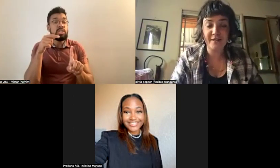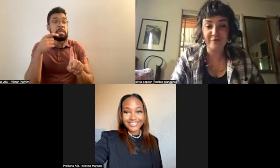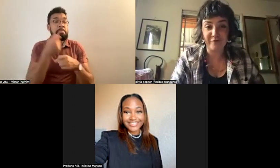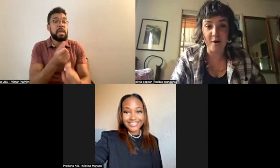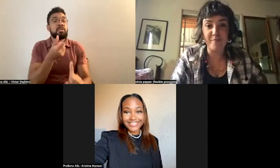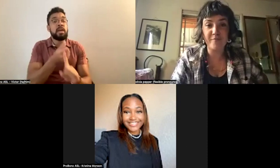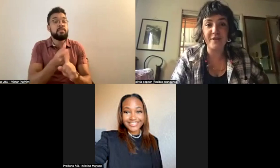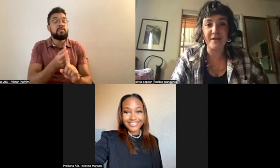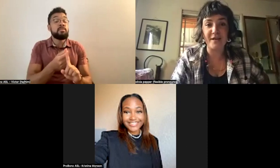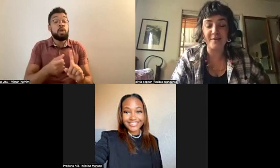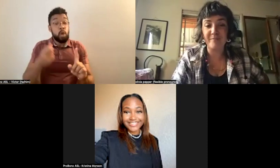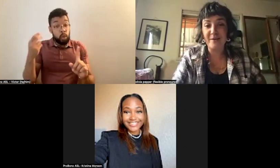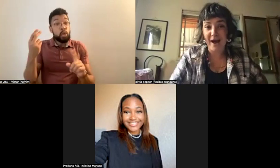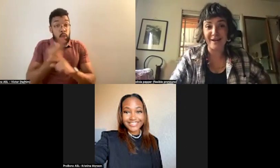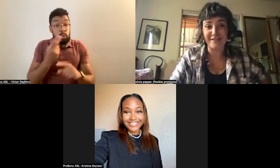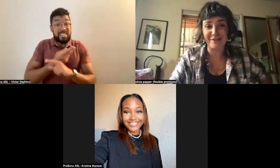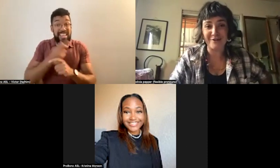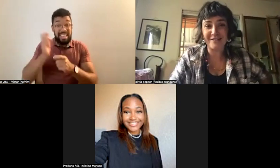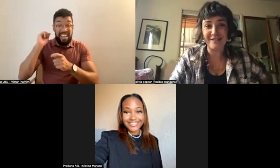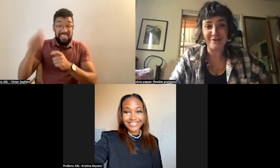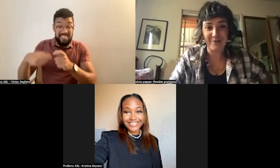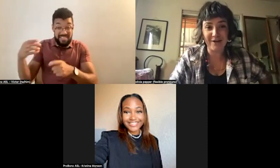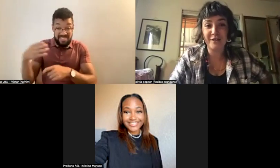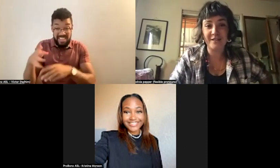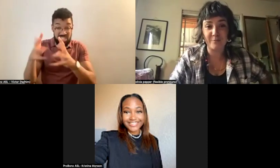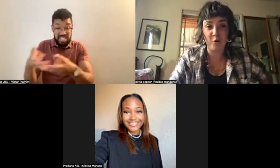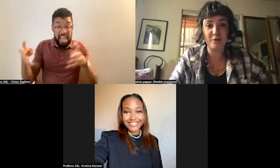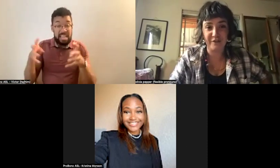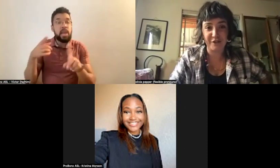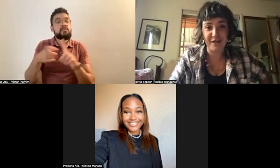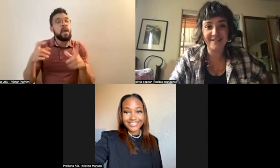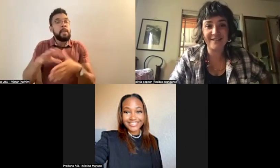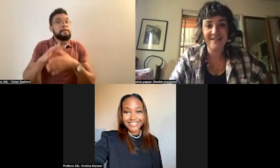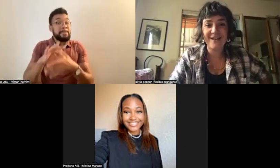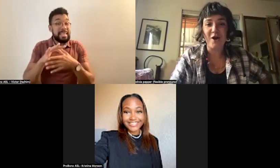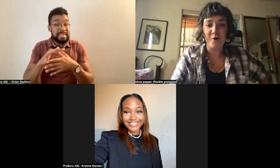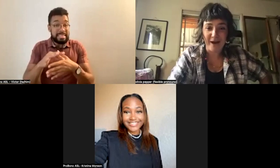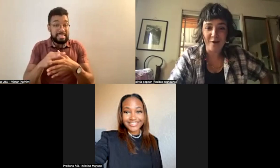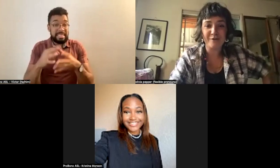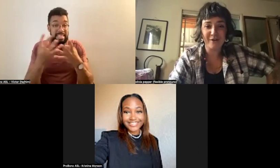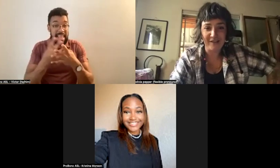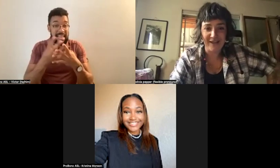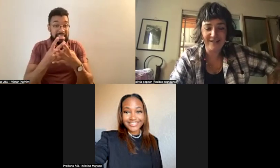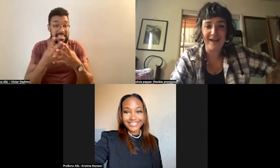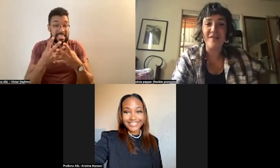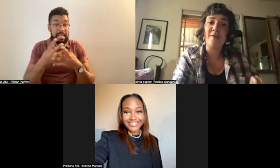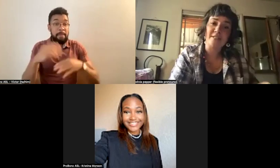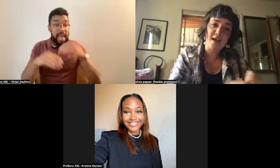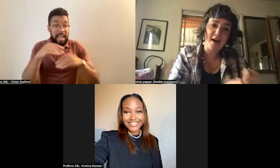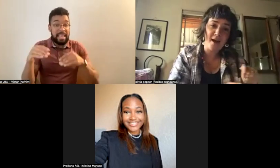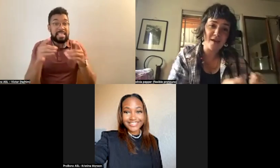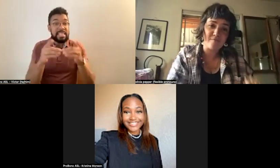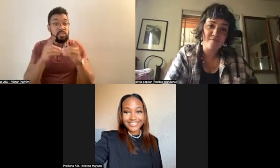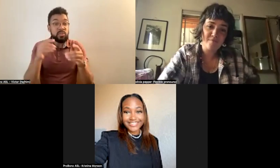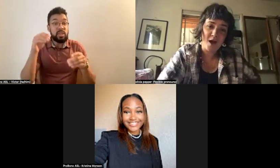from the meat packing district in New York, disposed fishnets around their leg, and then they would